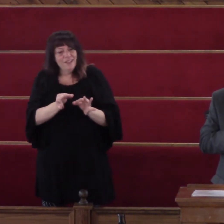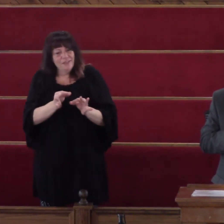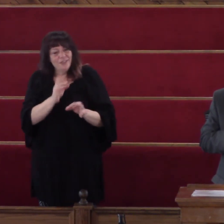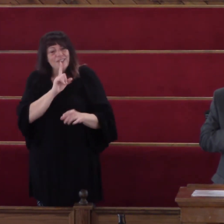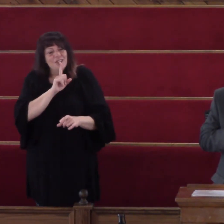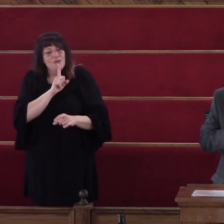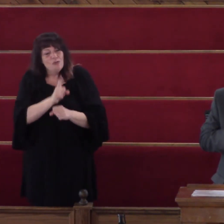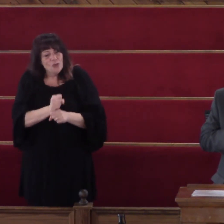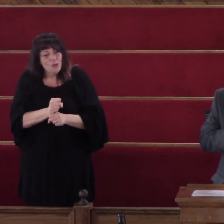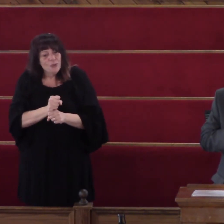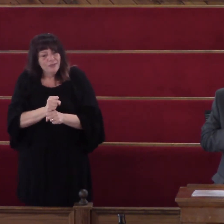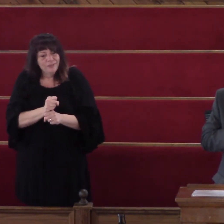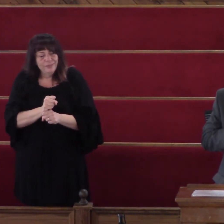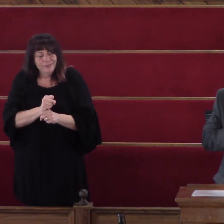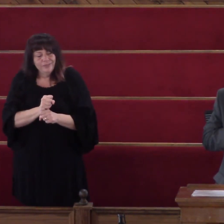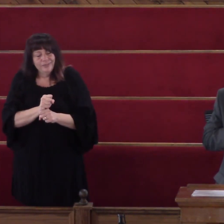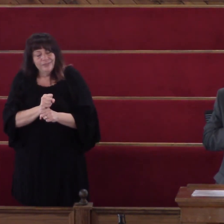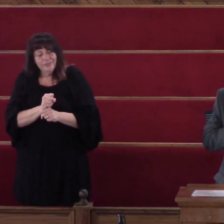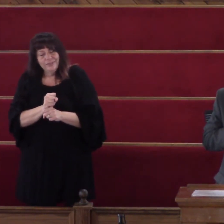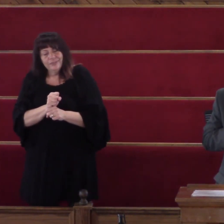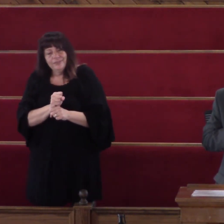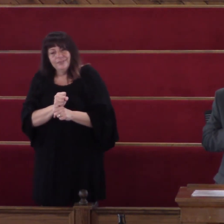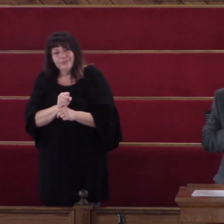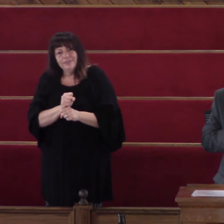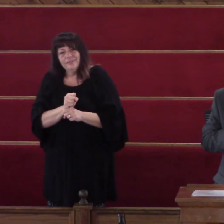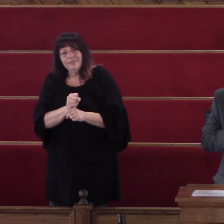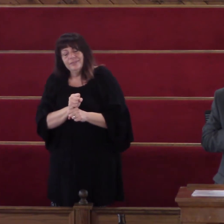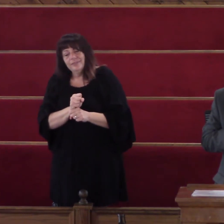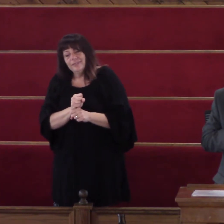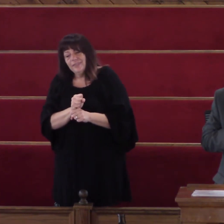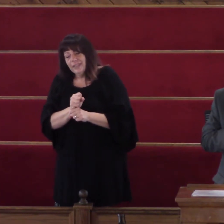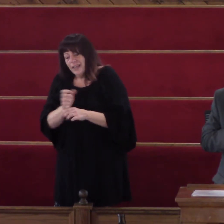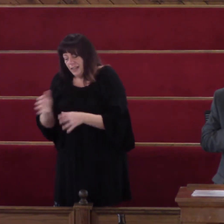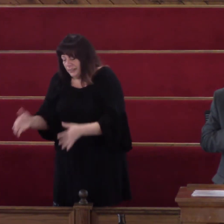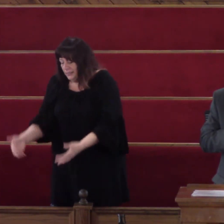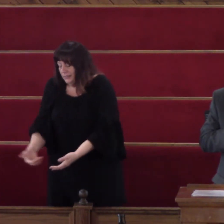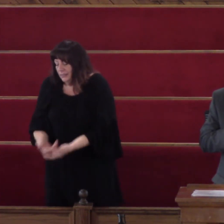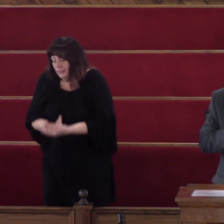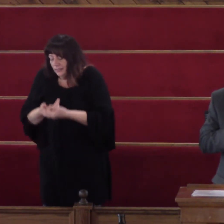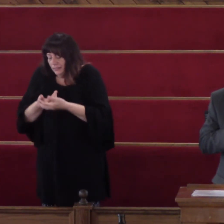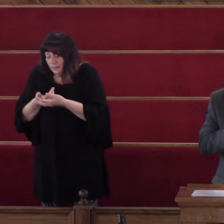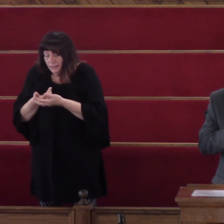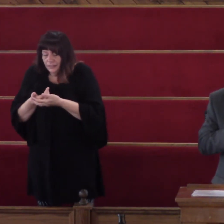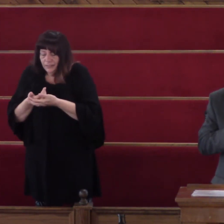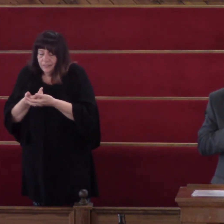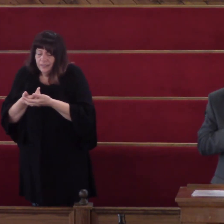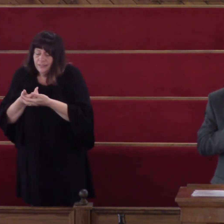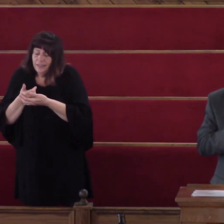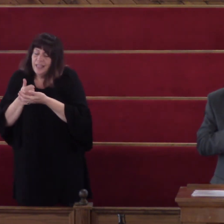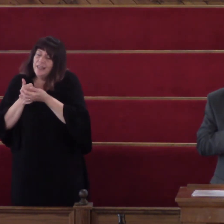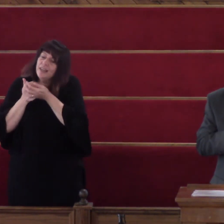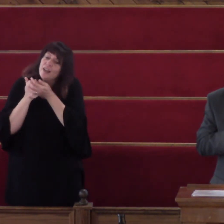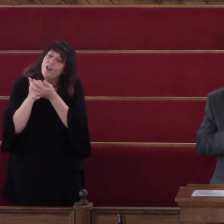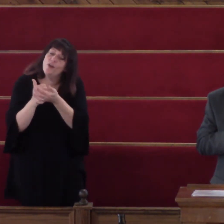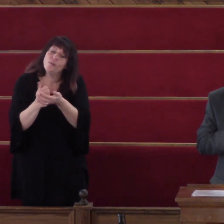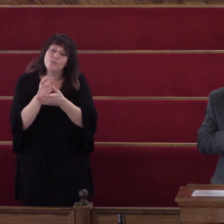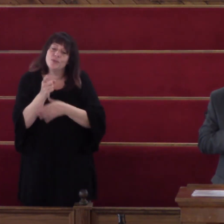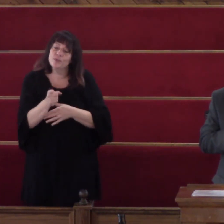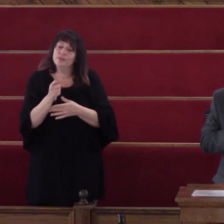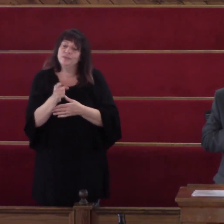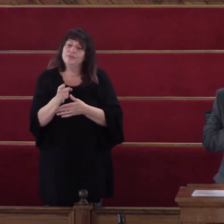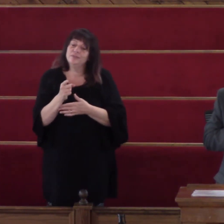He carries his children Through Like he said Like